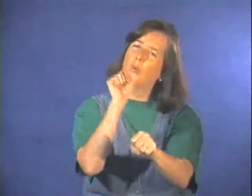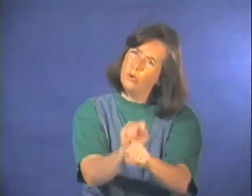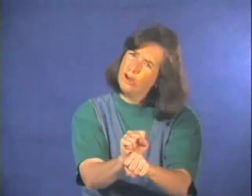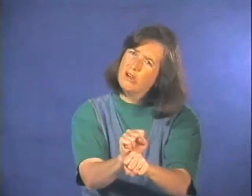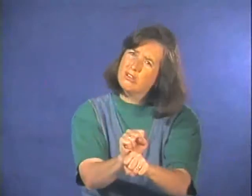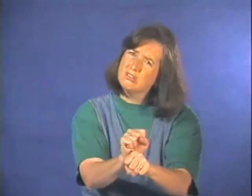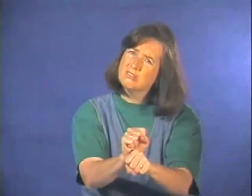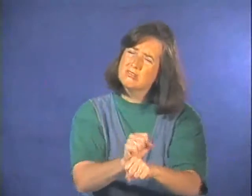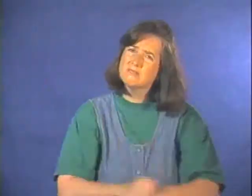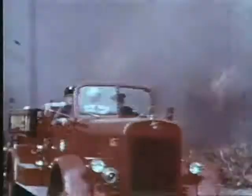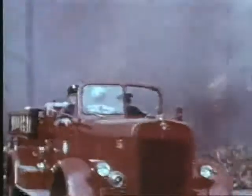tiring.